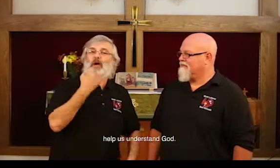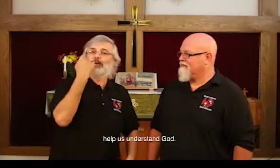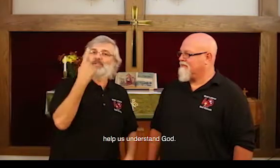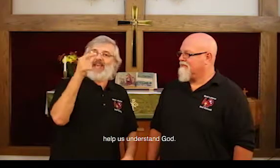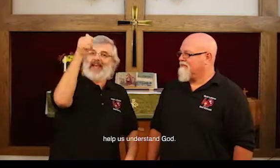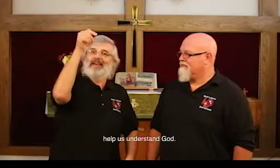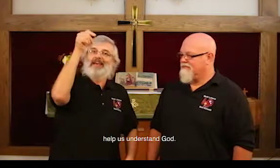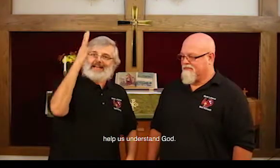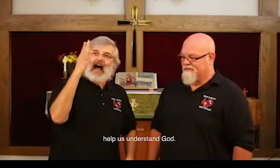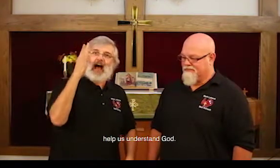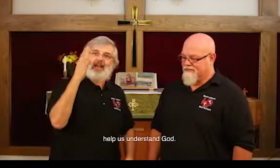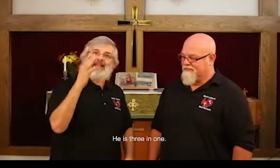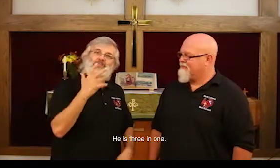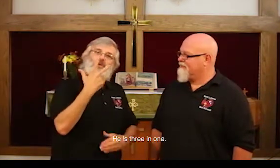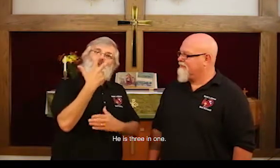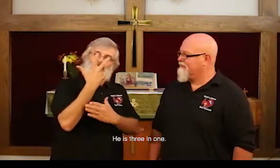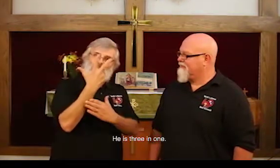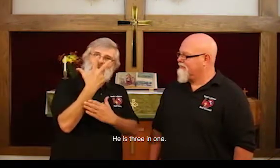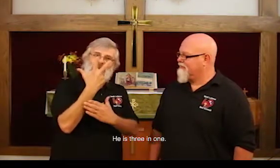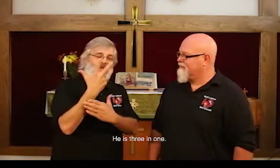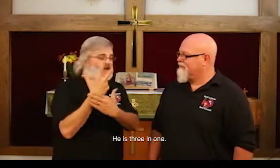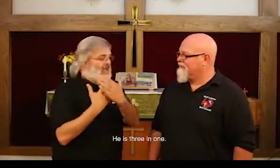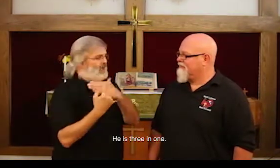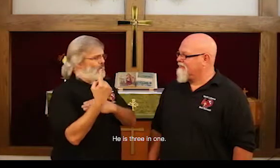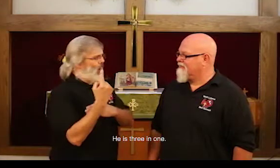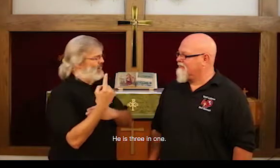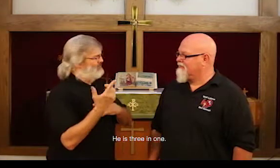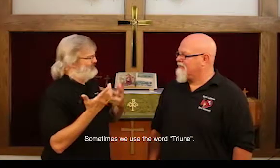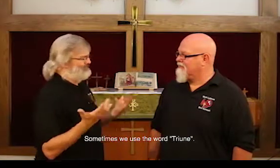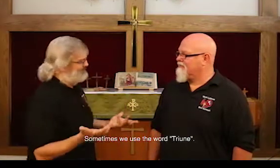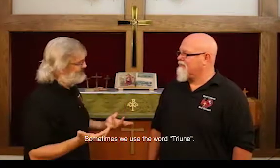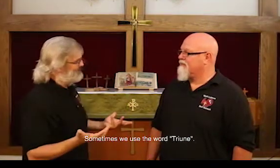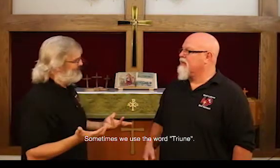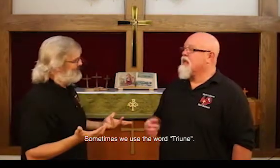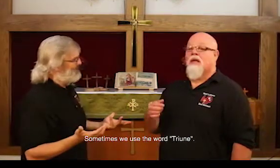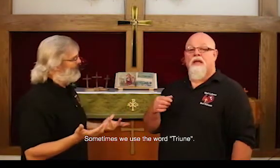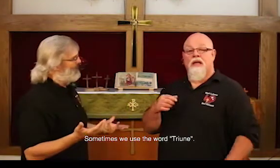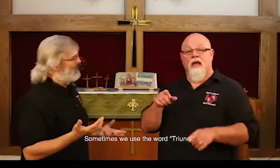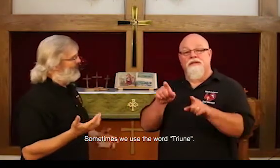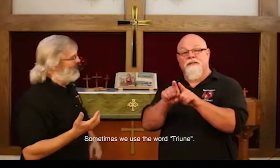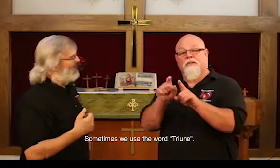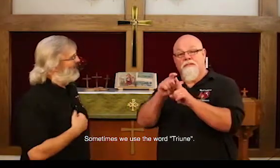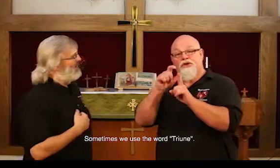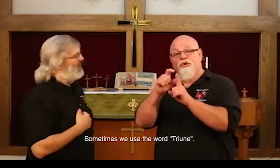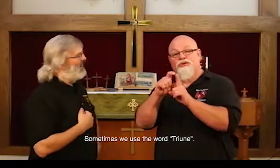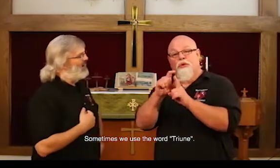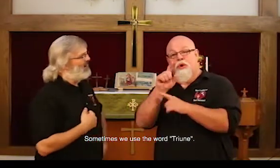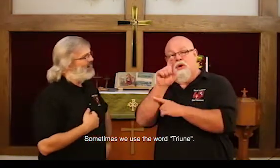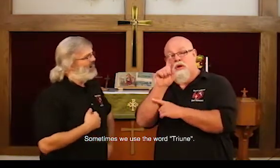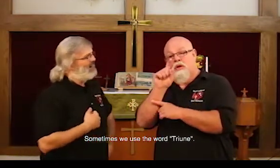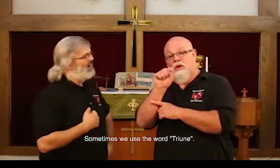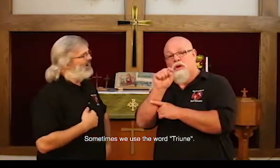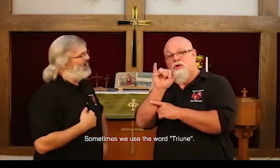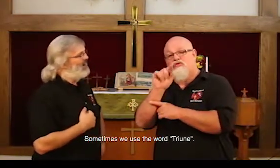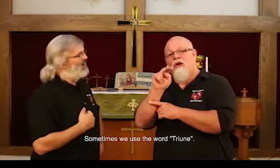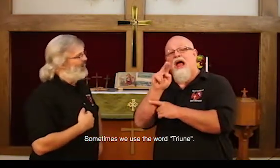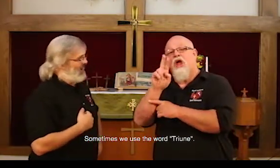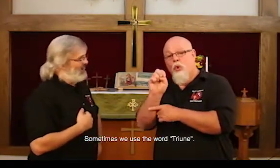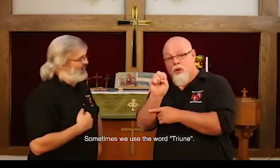understand, God is three in one, yeah, sometimes you use the word triun,